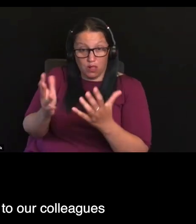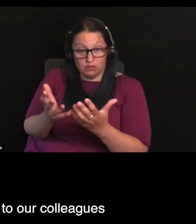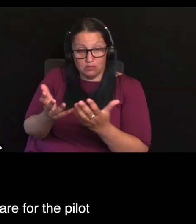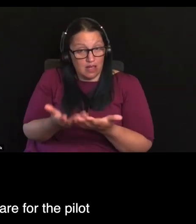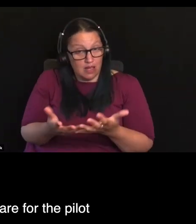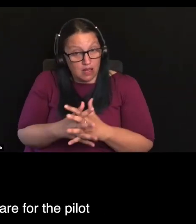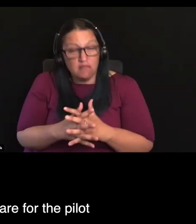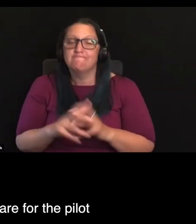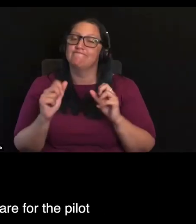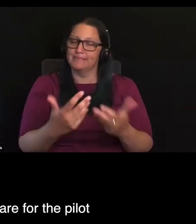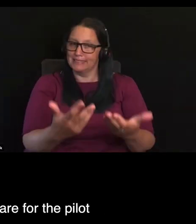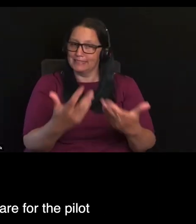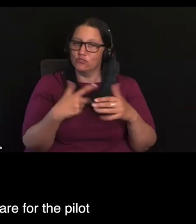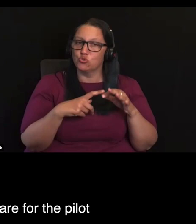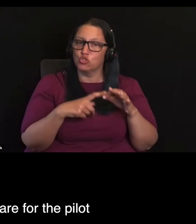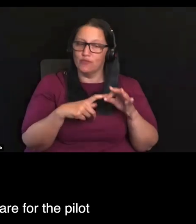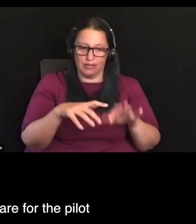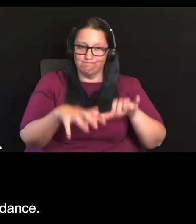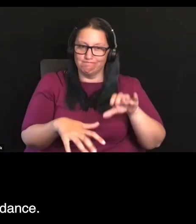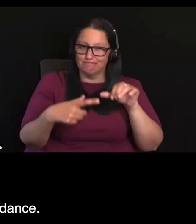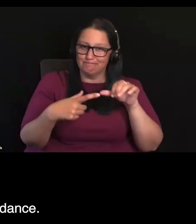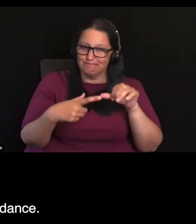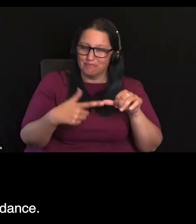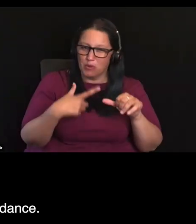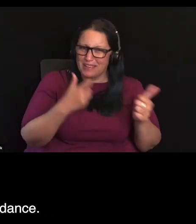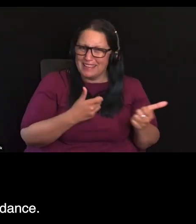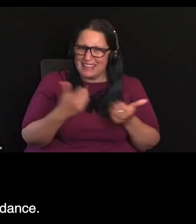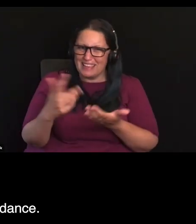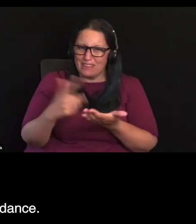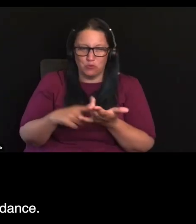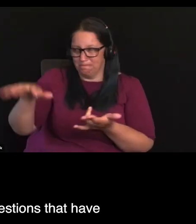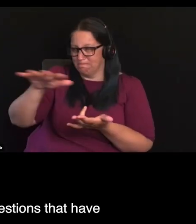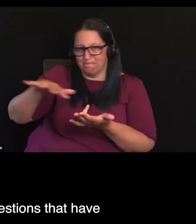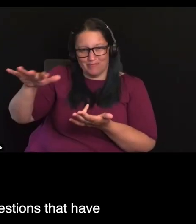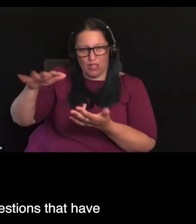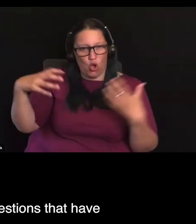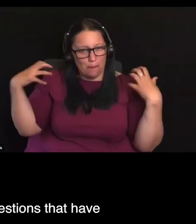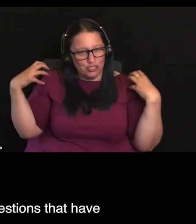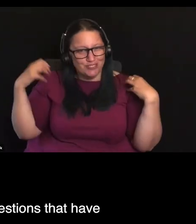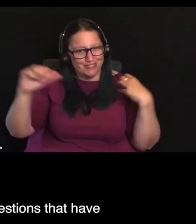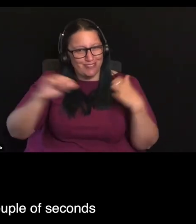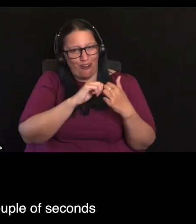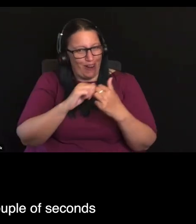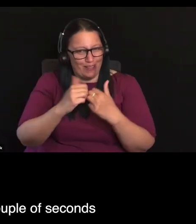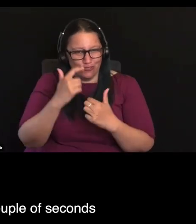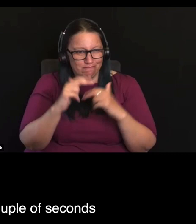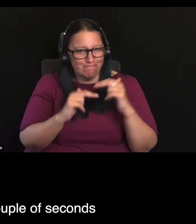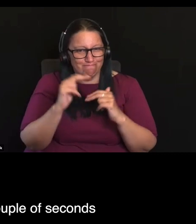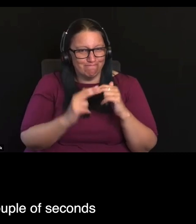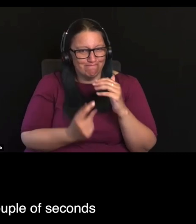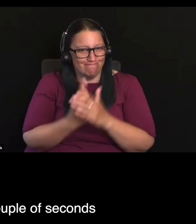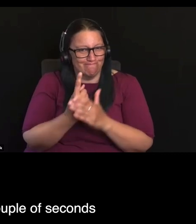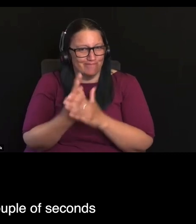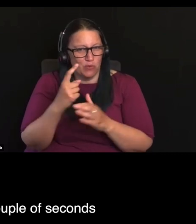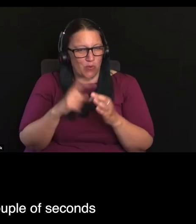to our colleagues at the Commission as they prepare for their pilot and development of guidance. And that relates to a few more questions that are just literally coming in the last